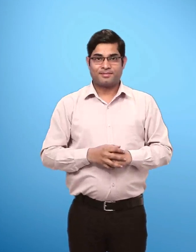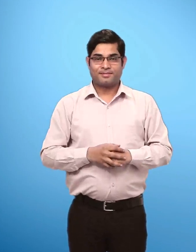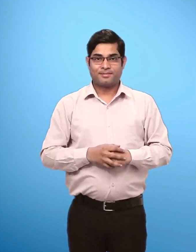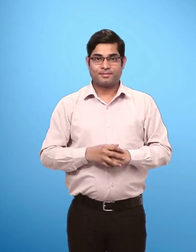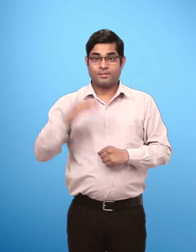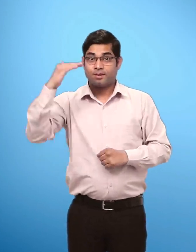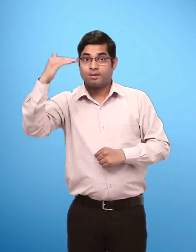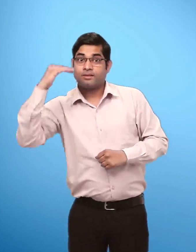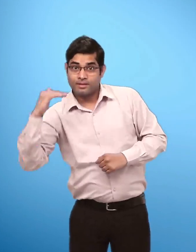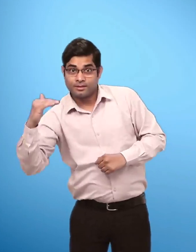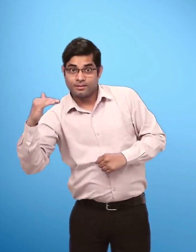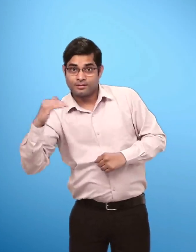Column 1